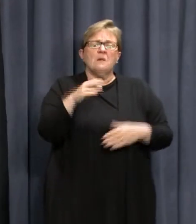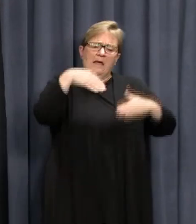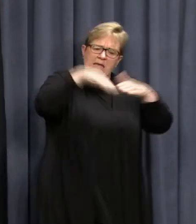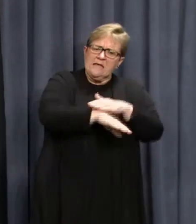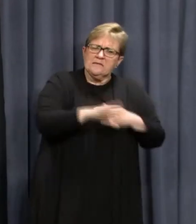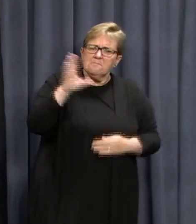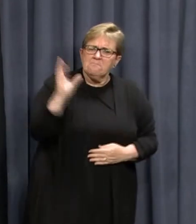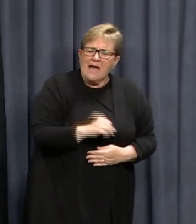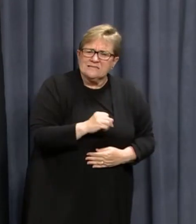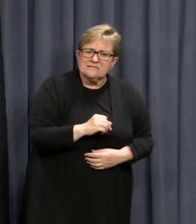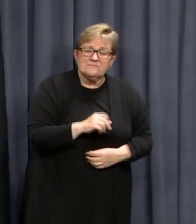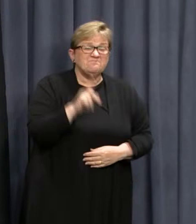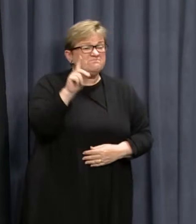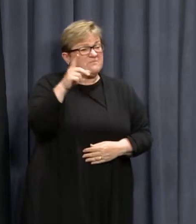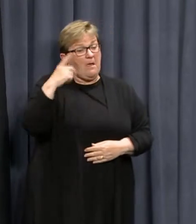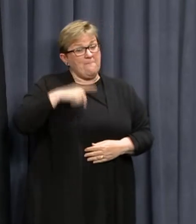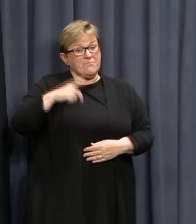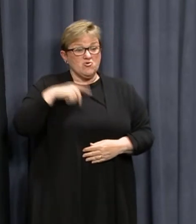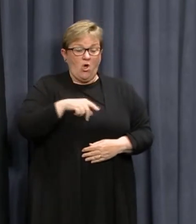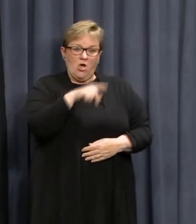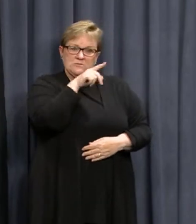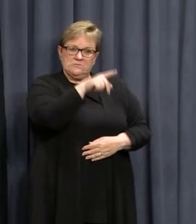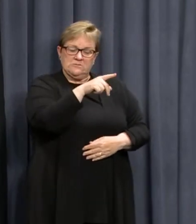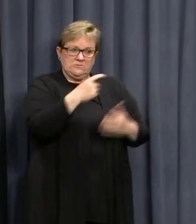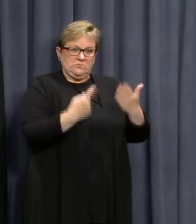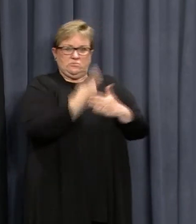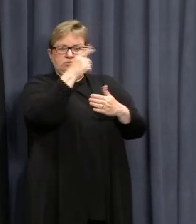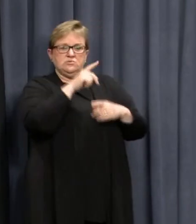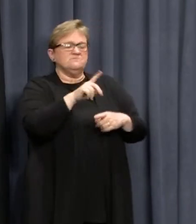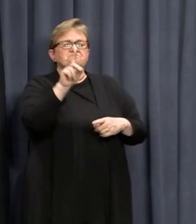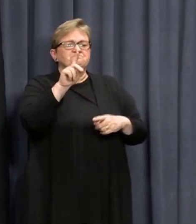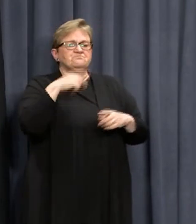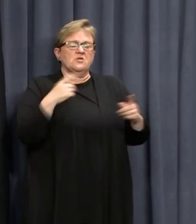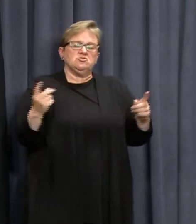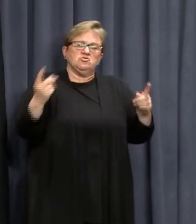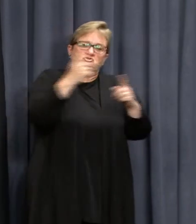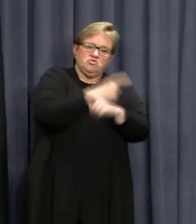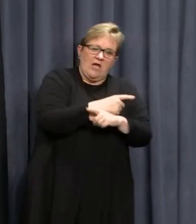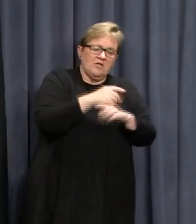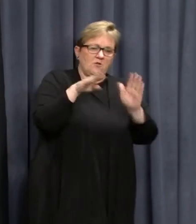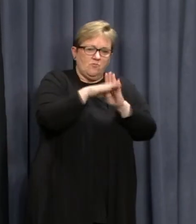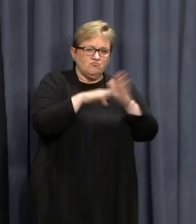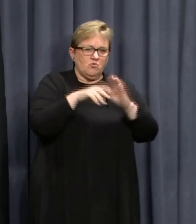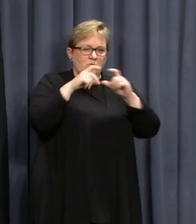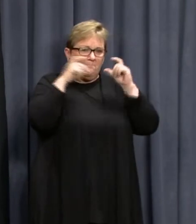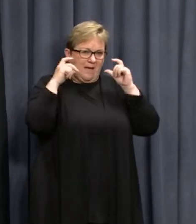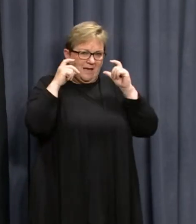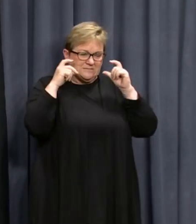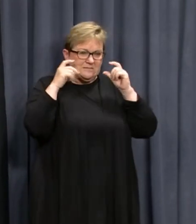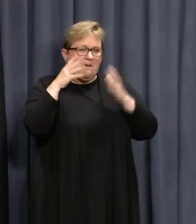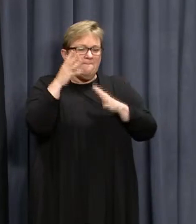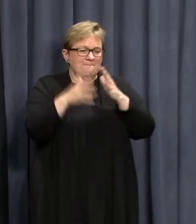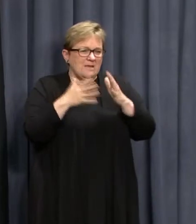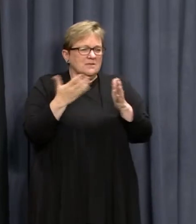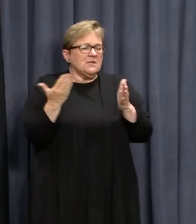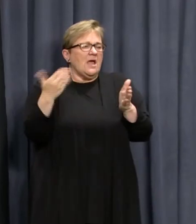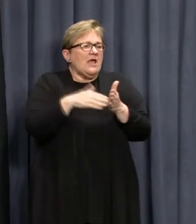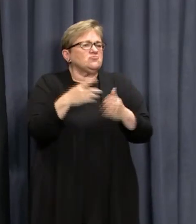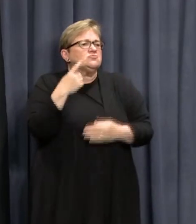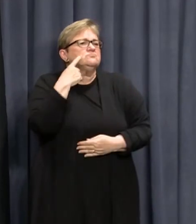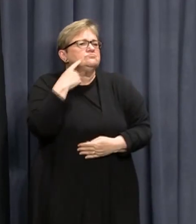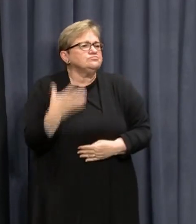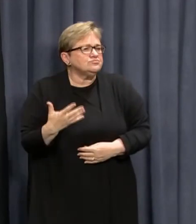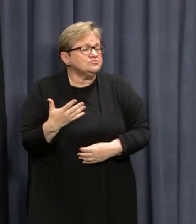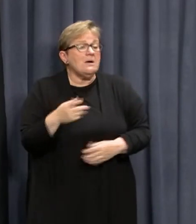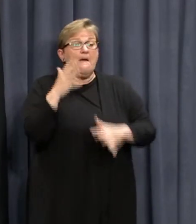indoors. But due to this evolving situation, we will revert to our mask rules as they were yesterday, as an extra precaution.